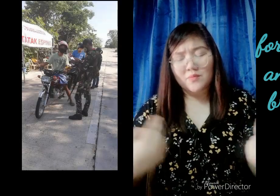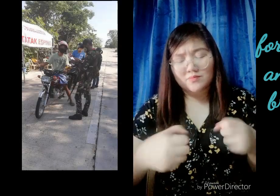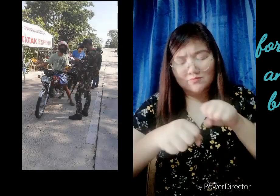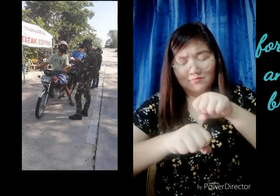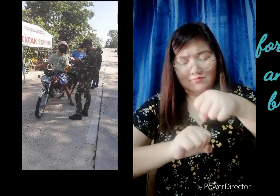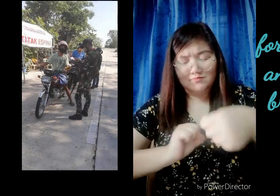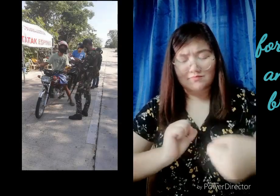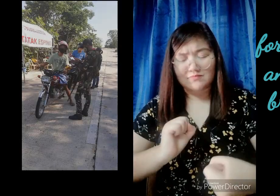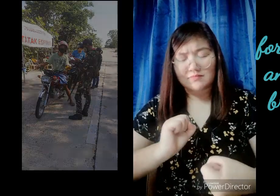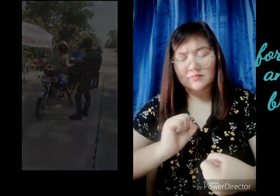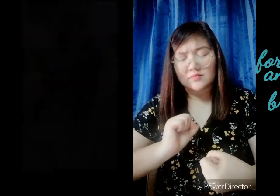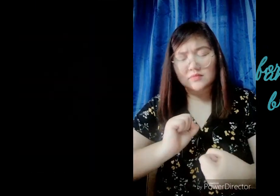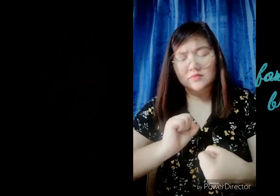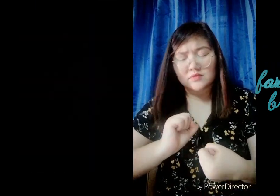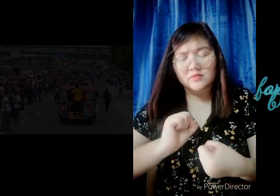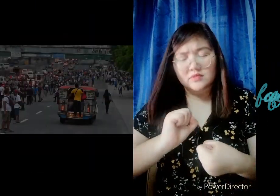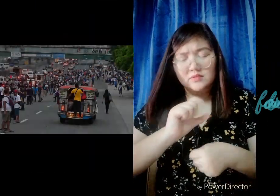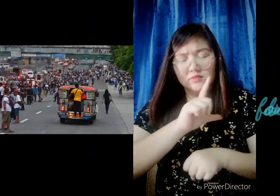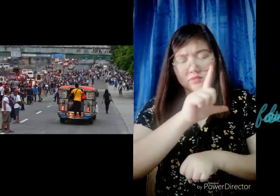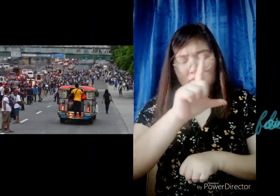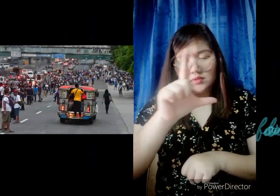our broken land